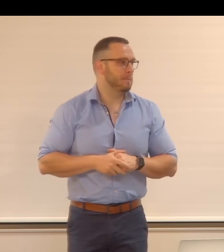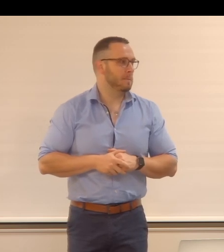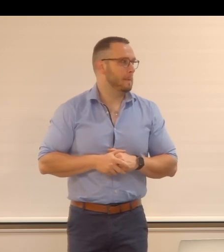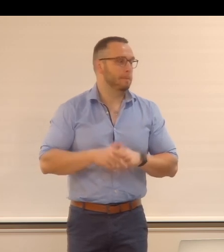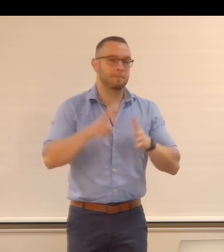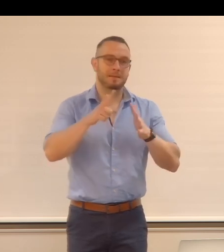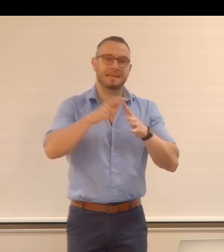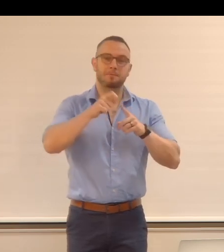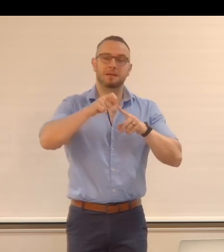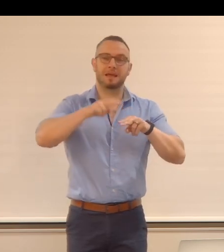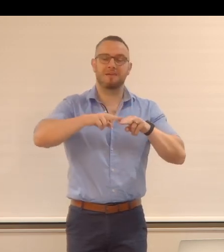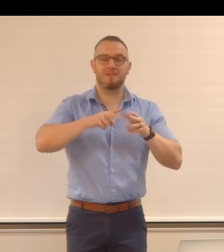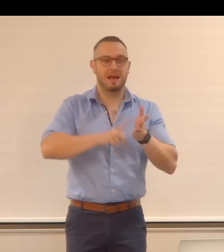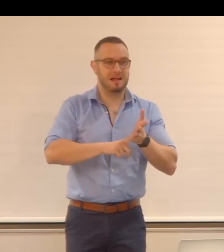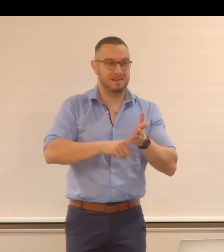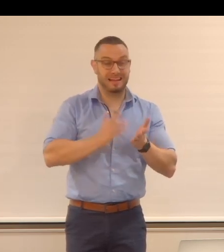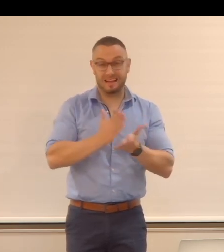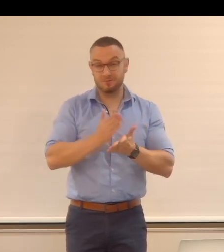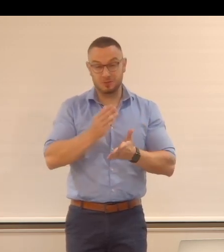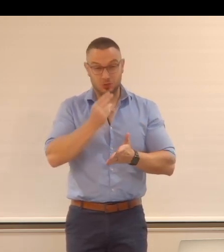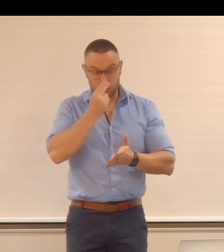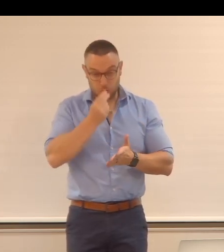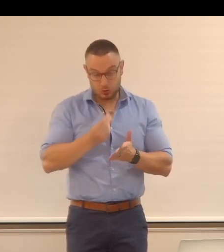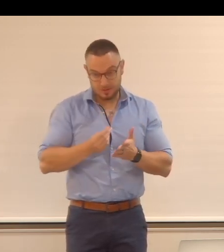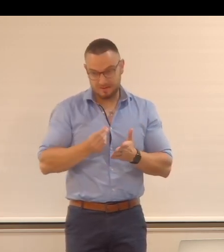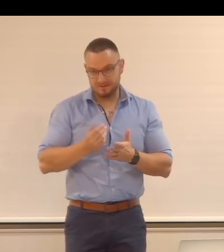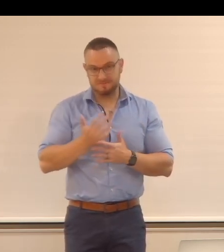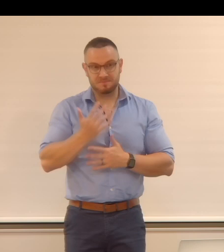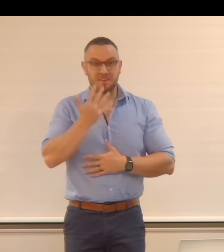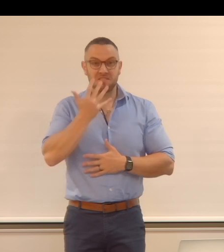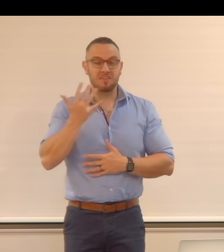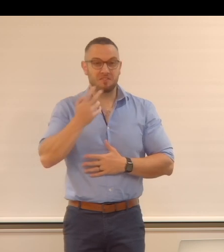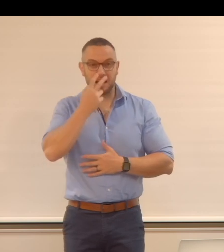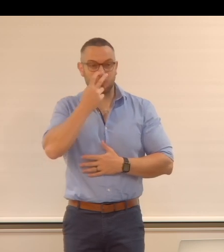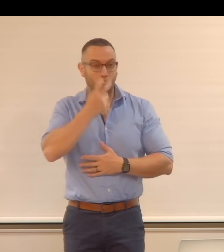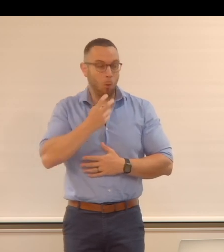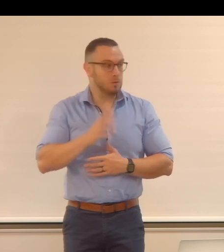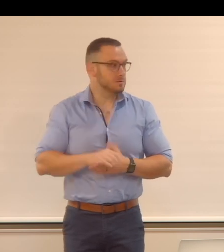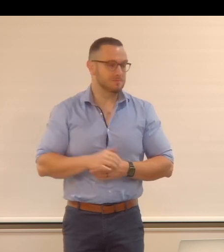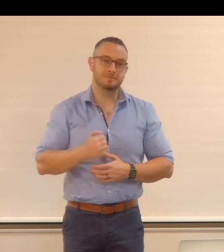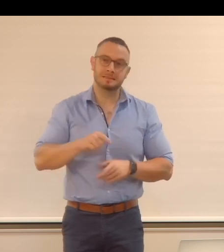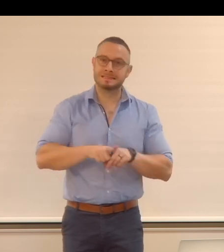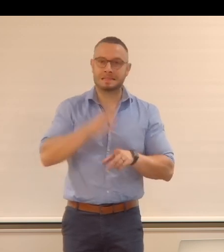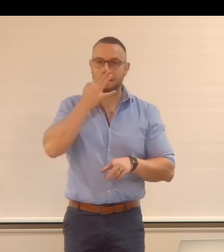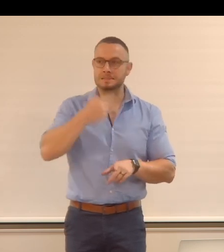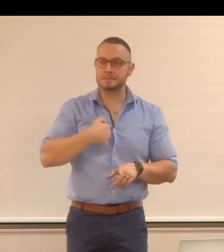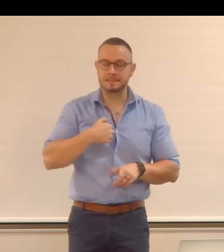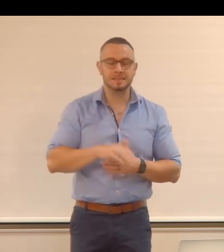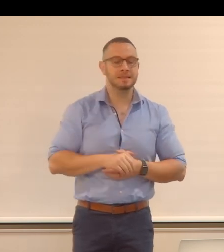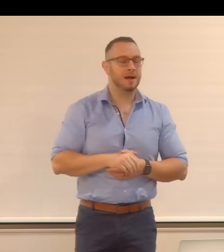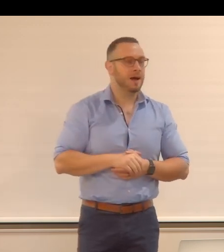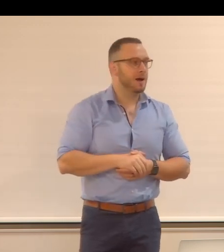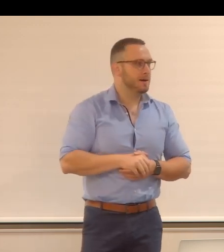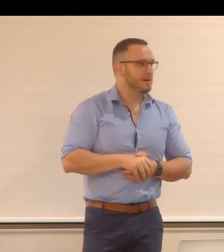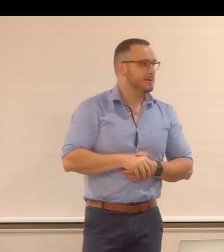EPFL is young. It's only 55 years old, my age. It's